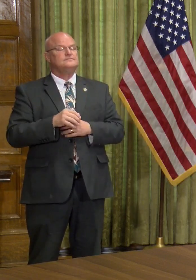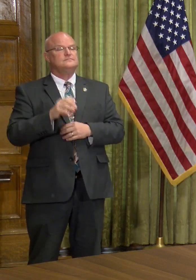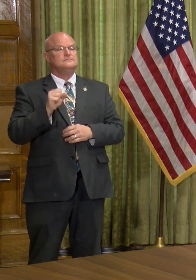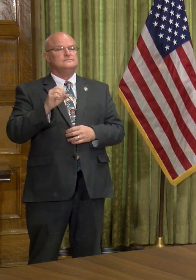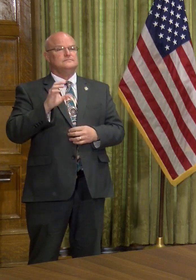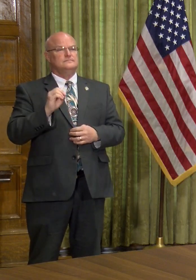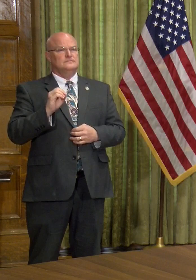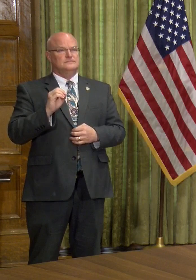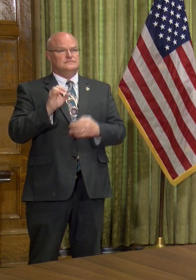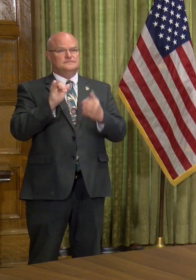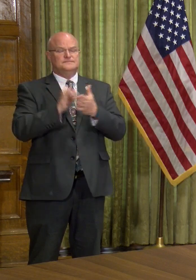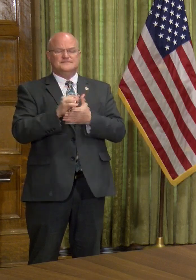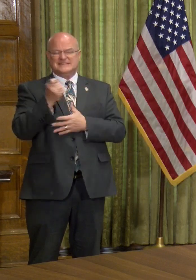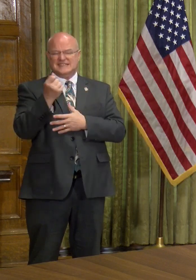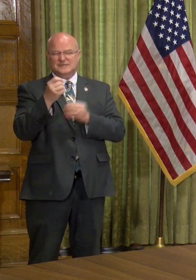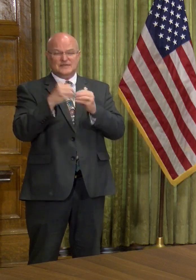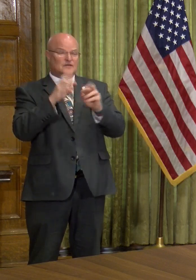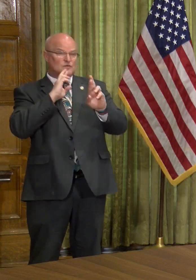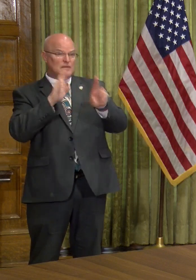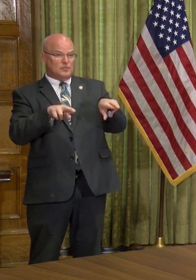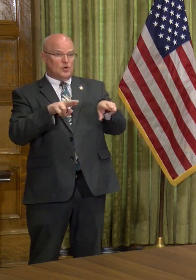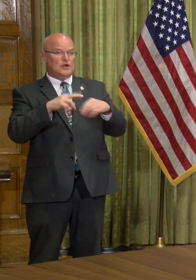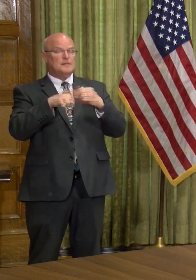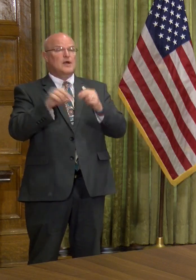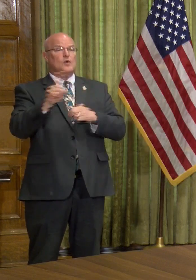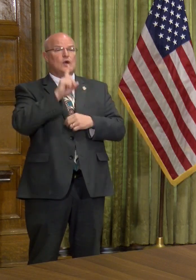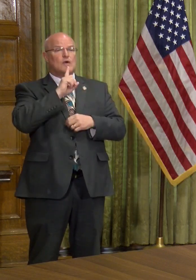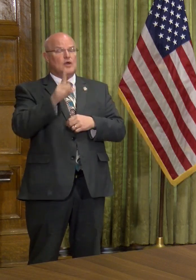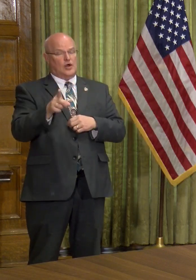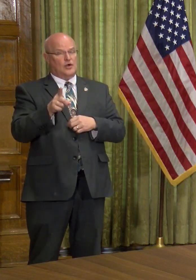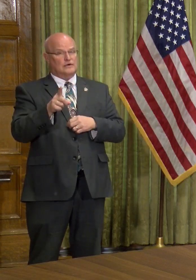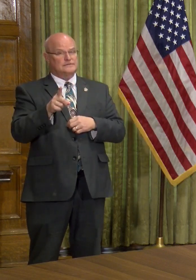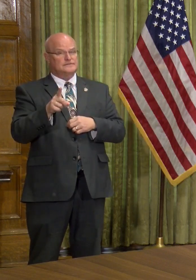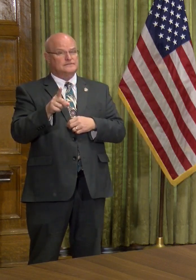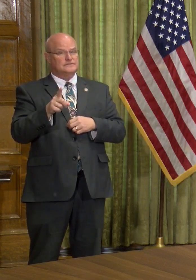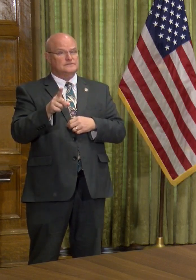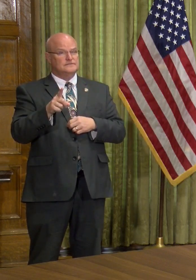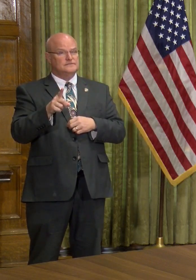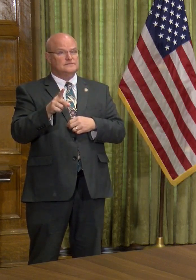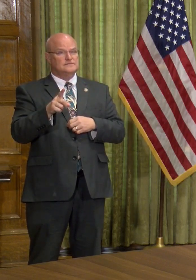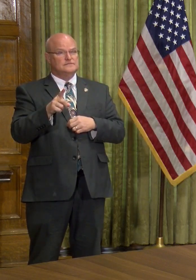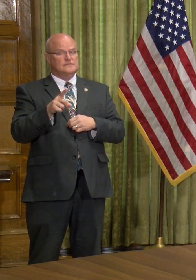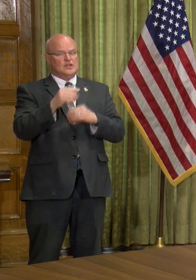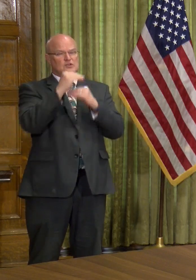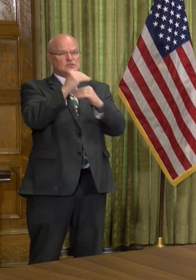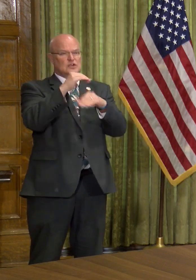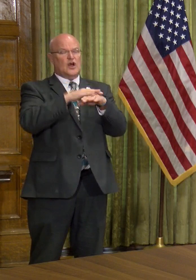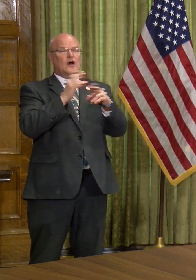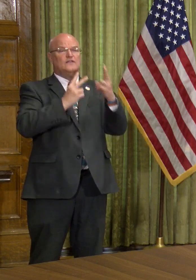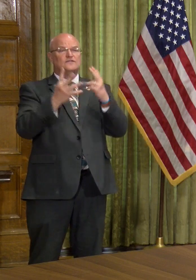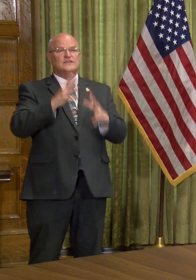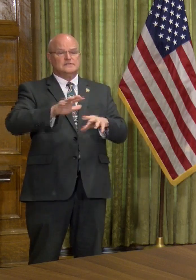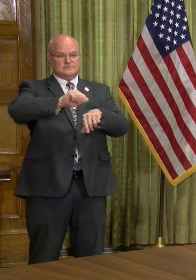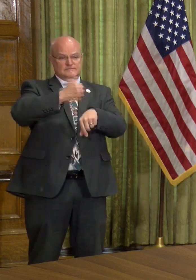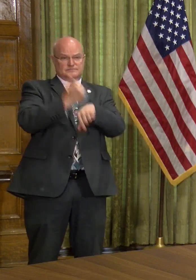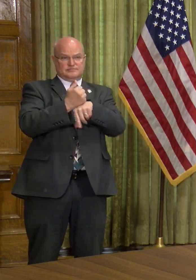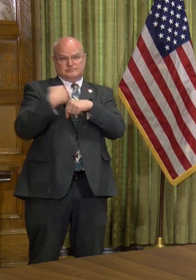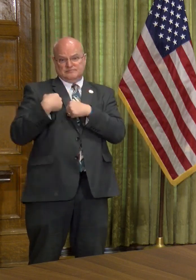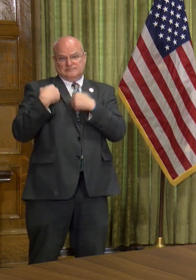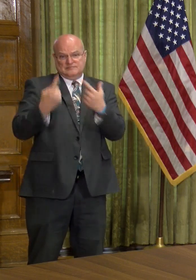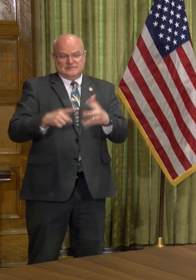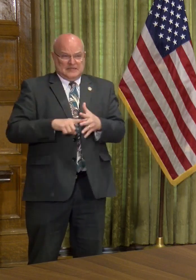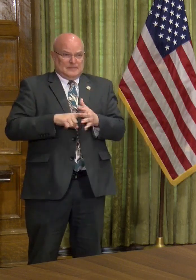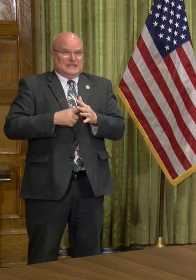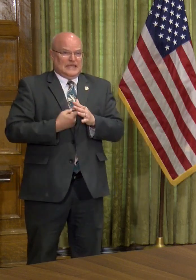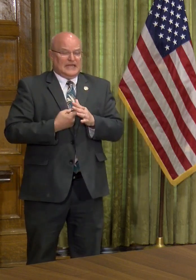that's a little bit of a report on where we are. The restriction on visitors has been in place from, really, day